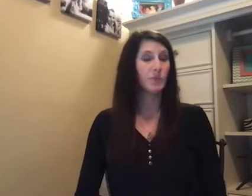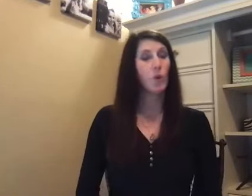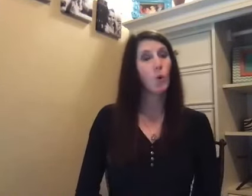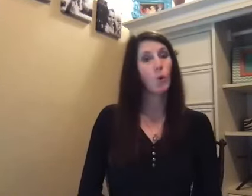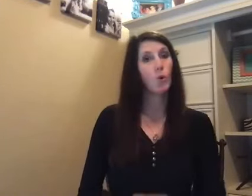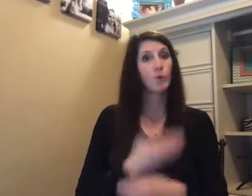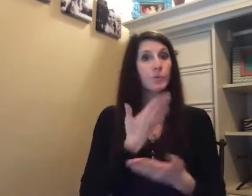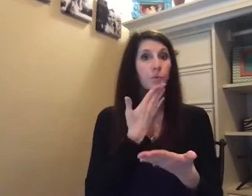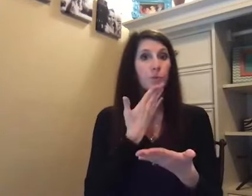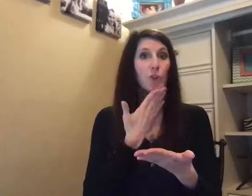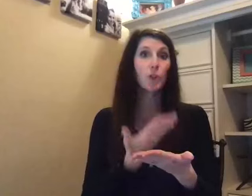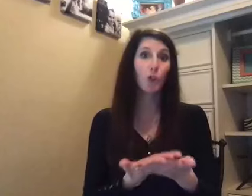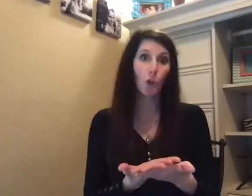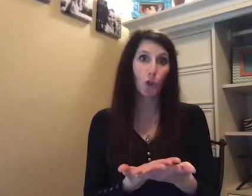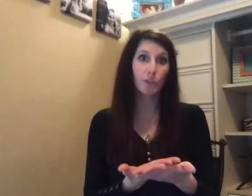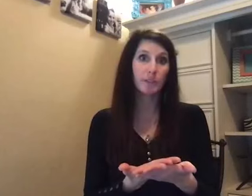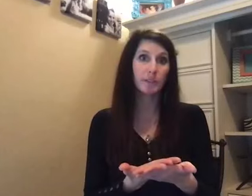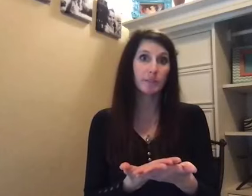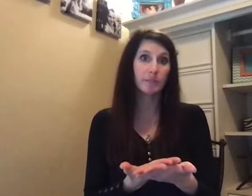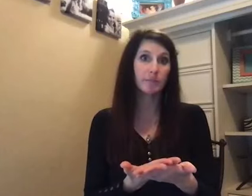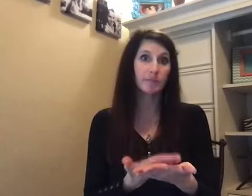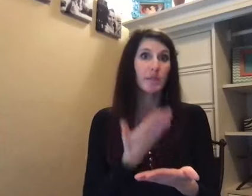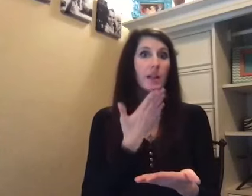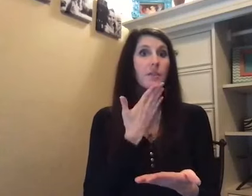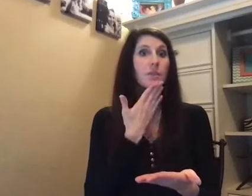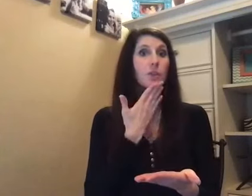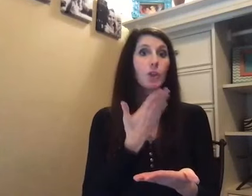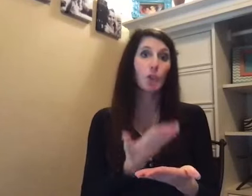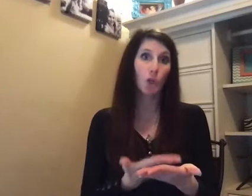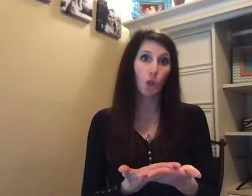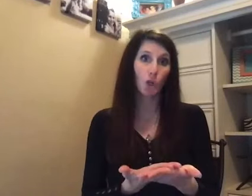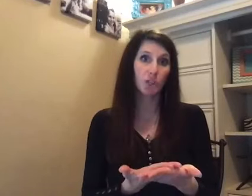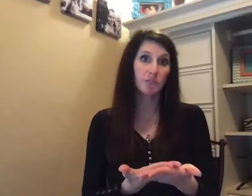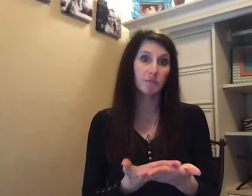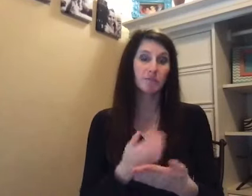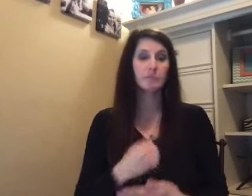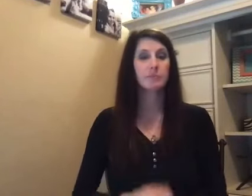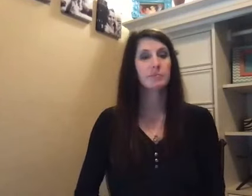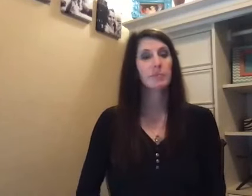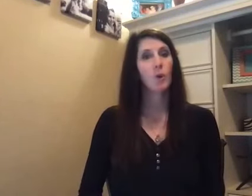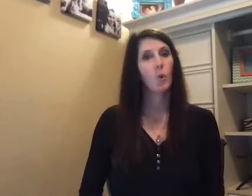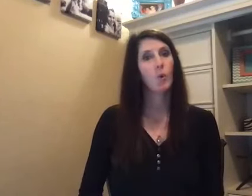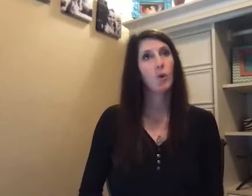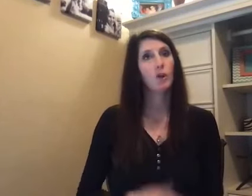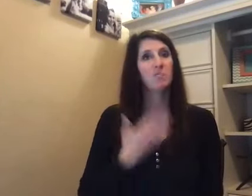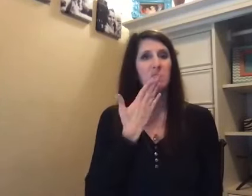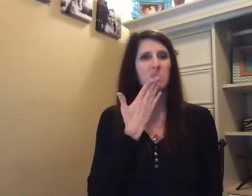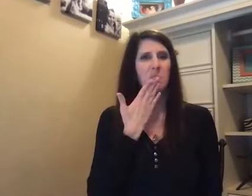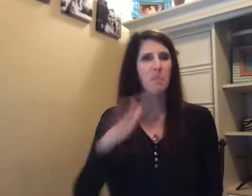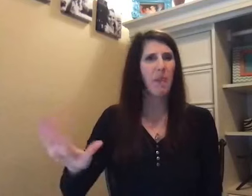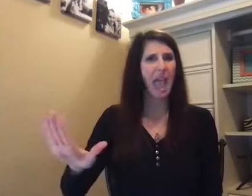Or good. Good. Or bad.